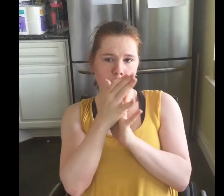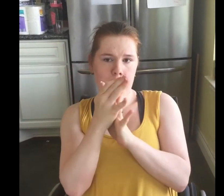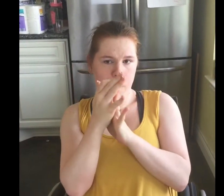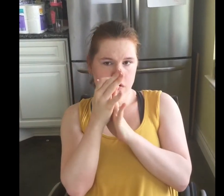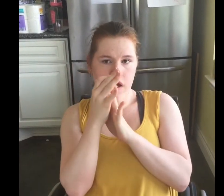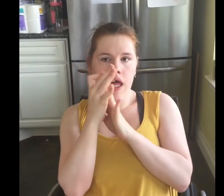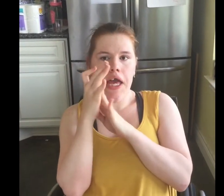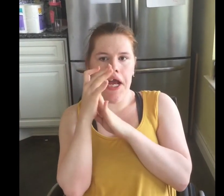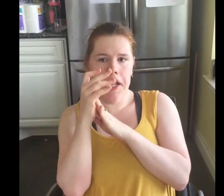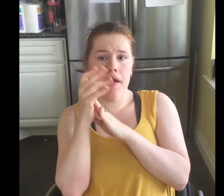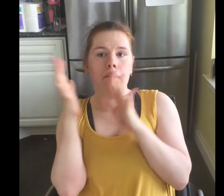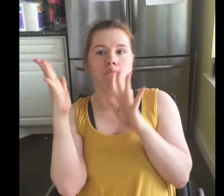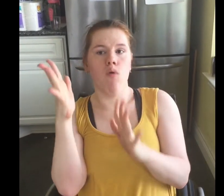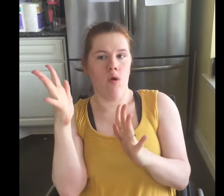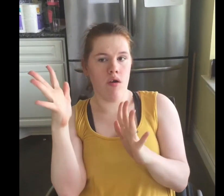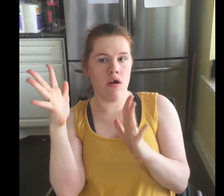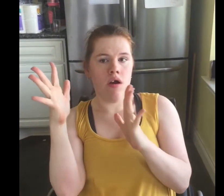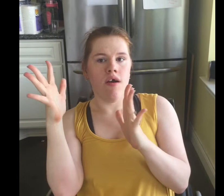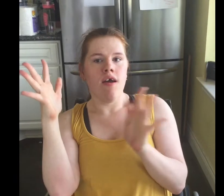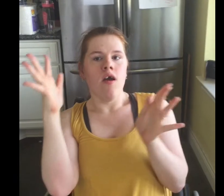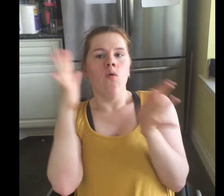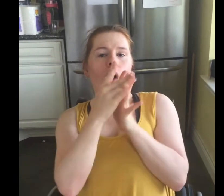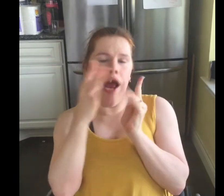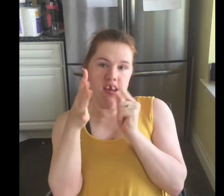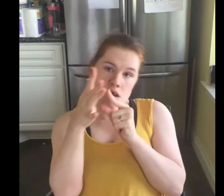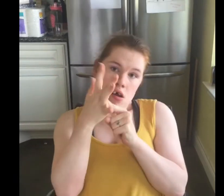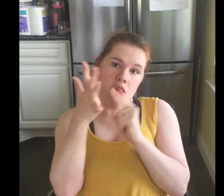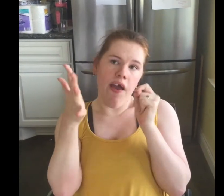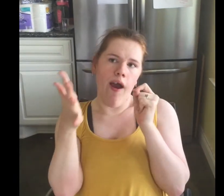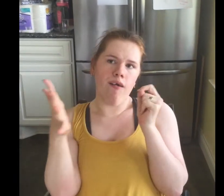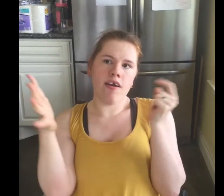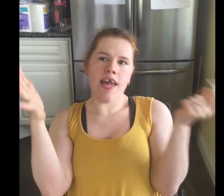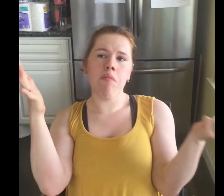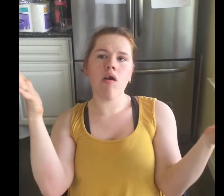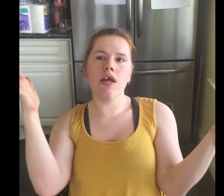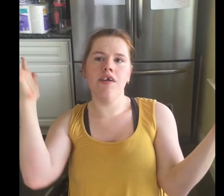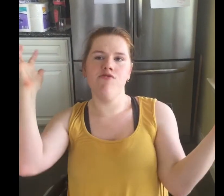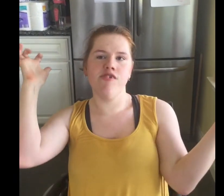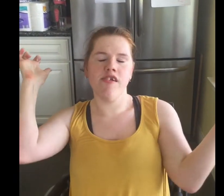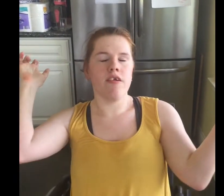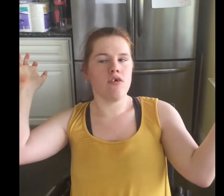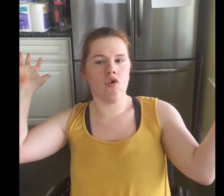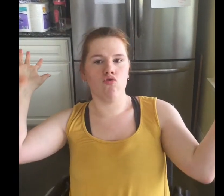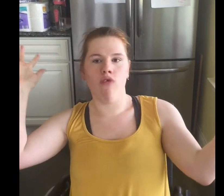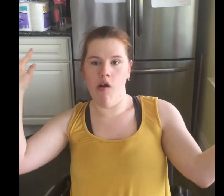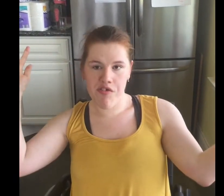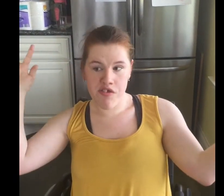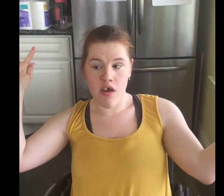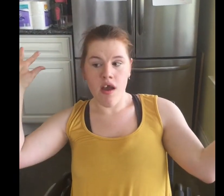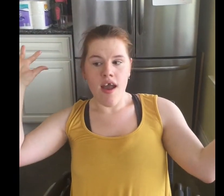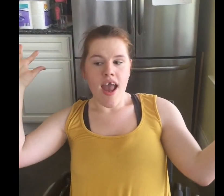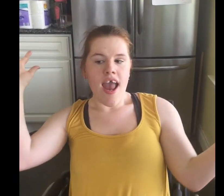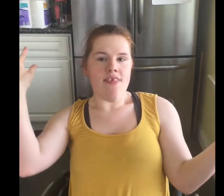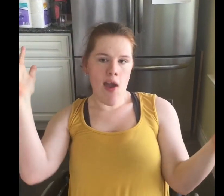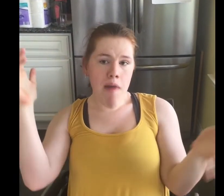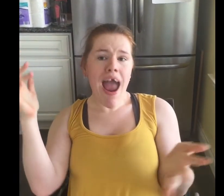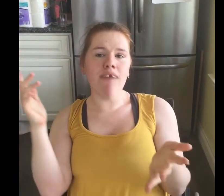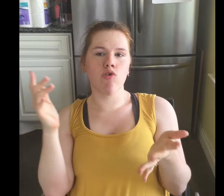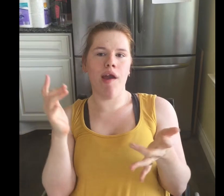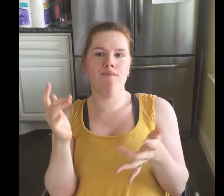creamers anymore. One, they are chemically just gross. They may have great